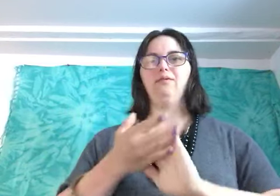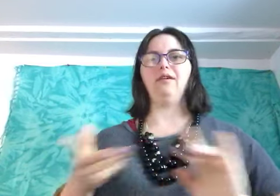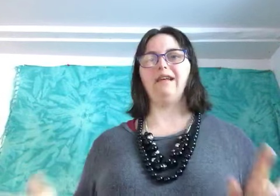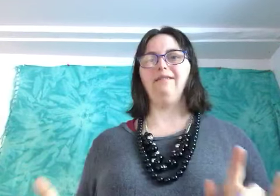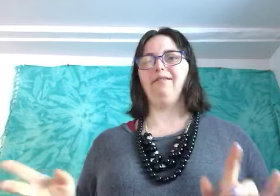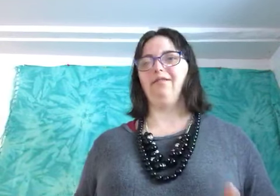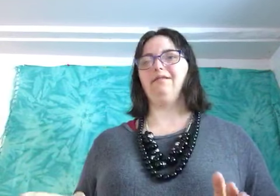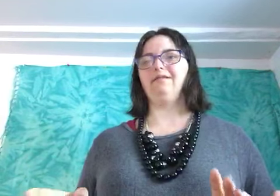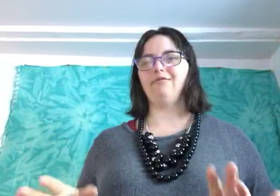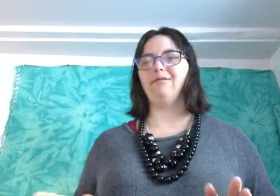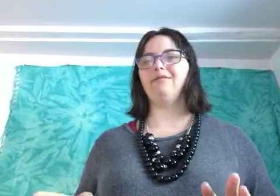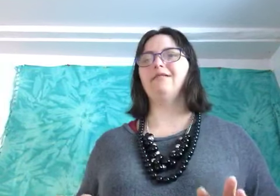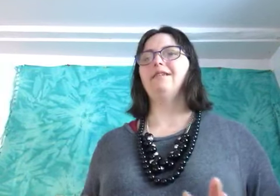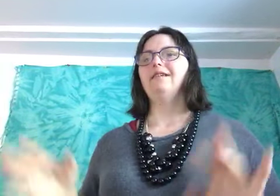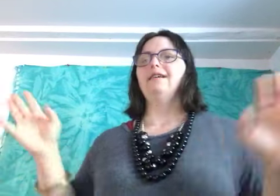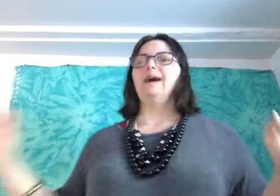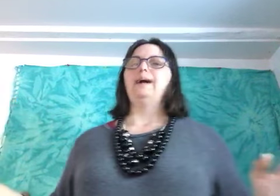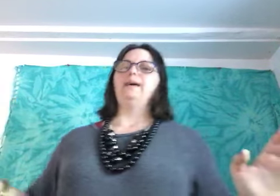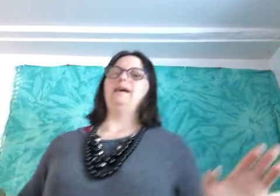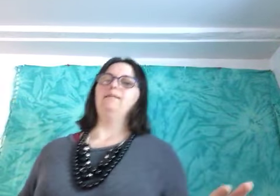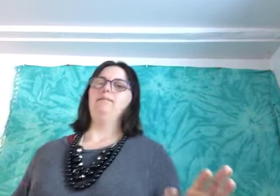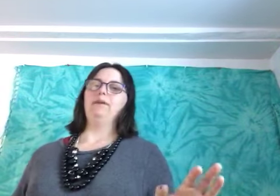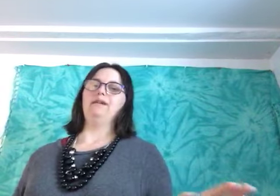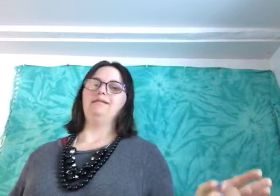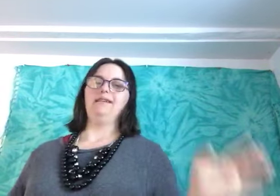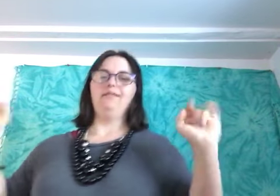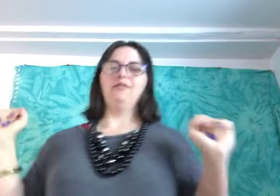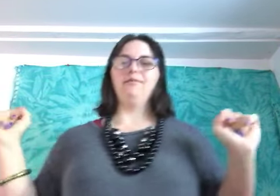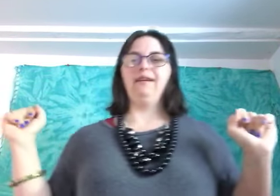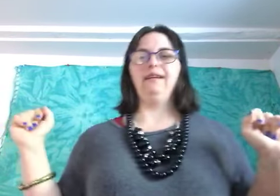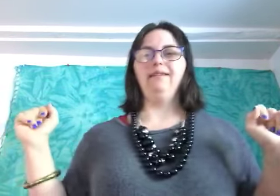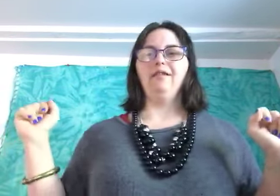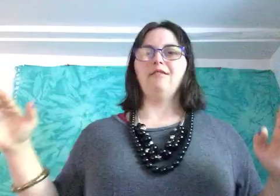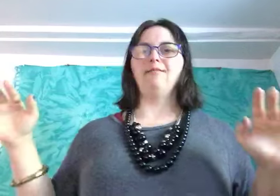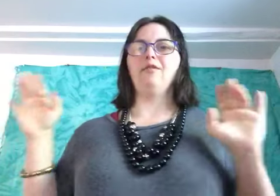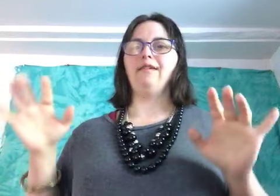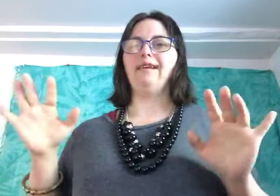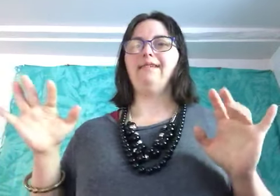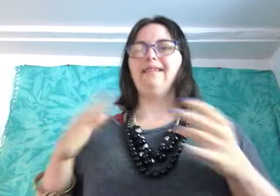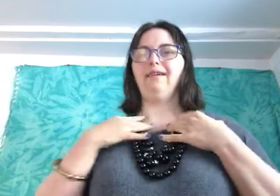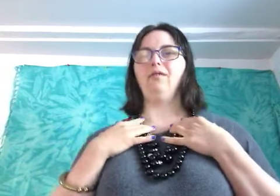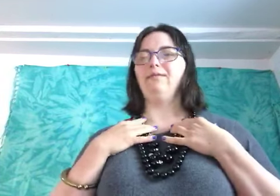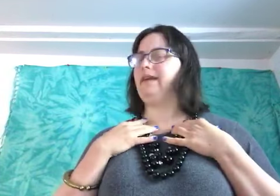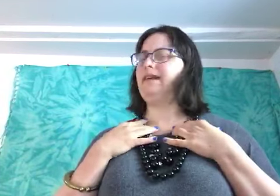not getting views and subscribers uh because if you're making awesome content that you want to make